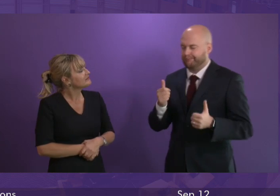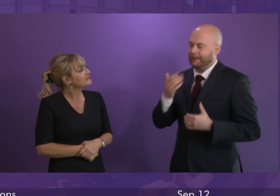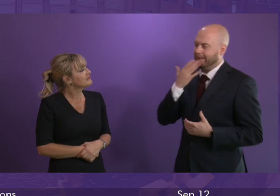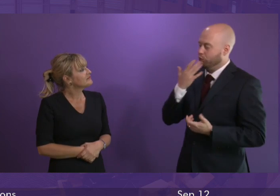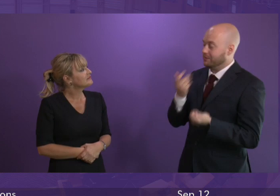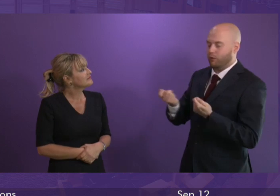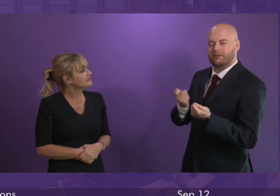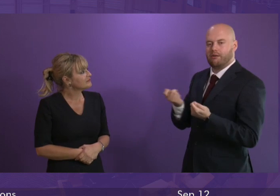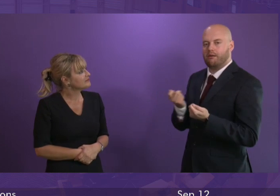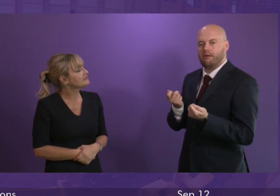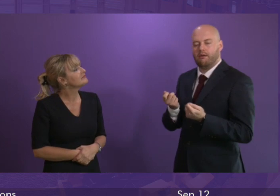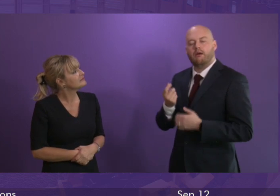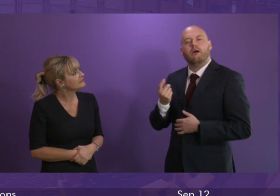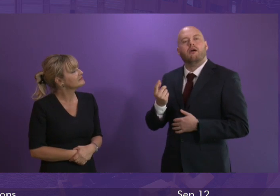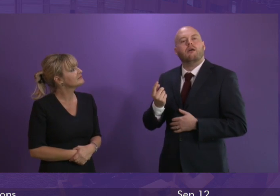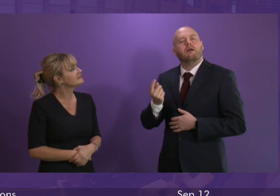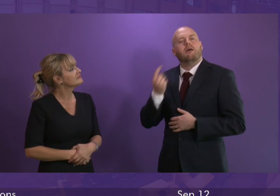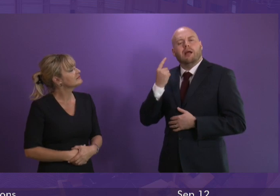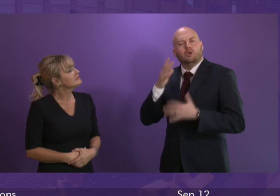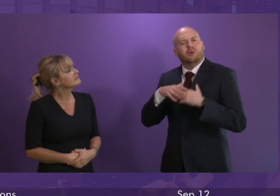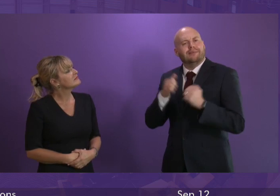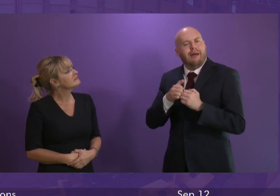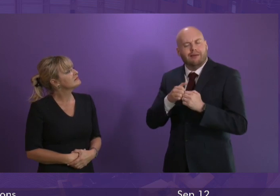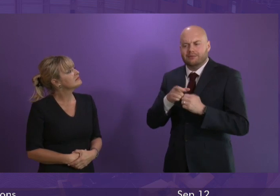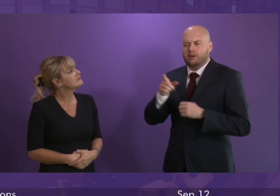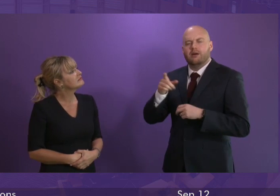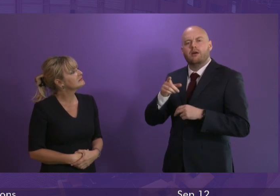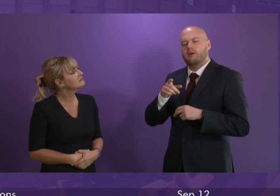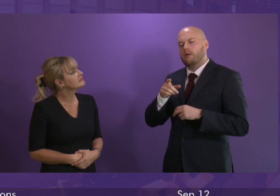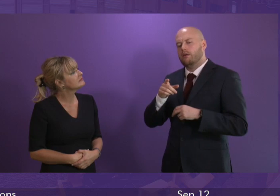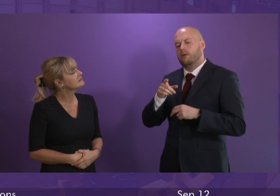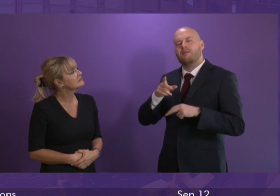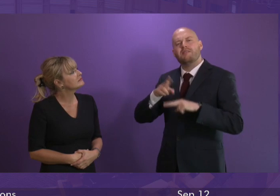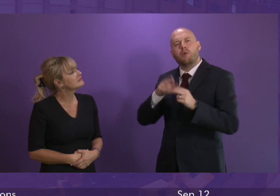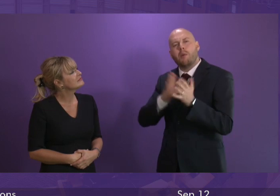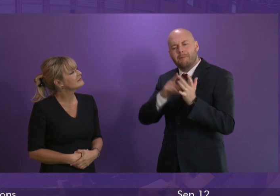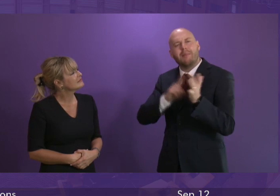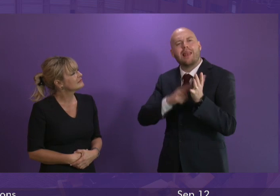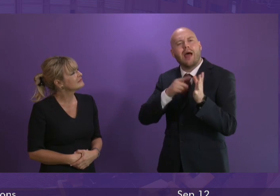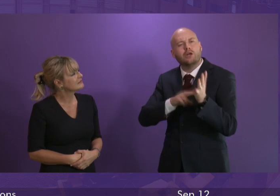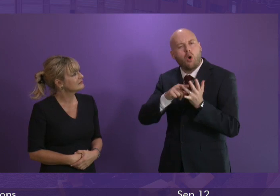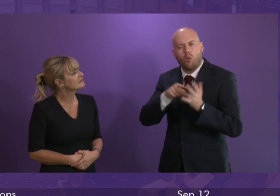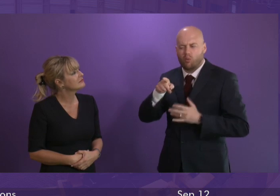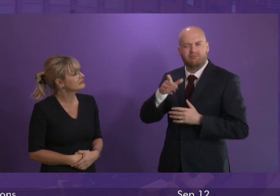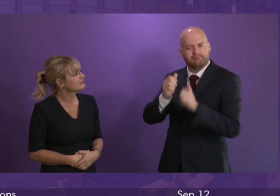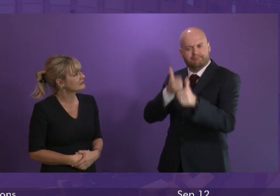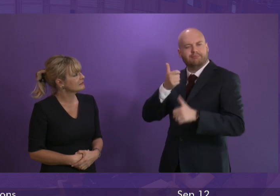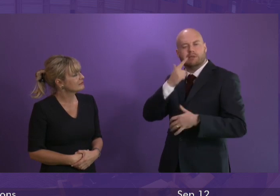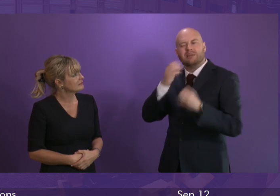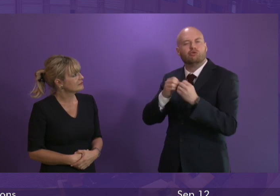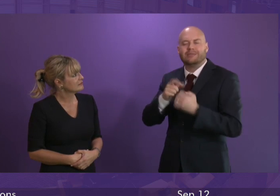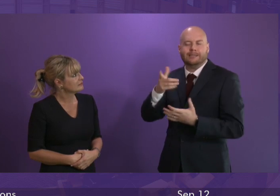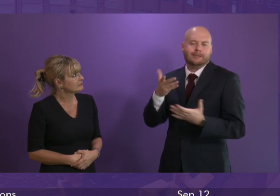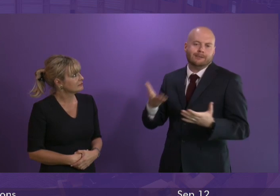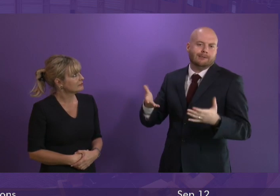last weekend Kiko Milano in Aberdeen announced it will close with the loss of all jobs and it was reported that this was partly down to the eye-watering business